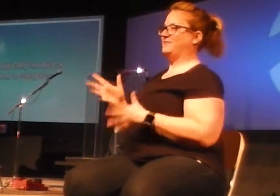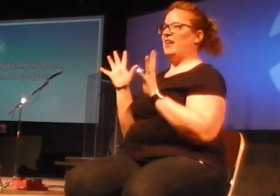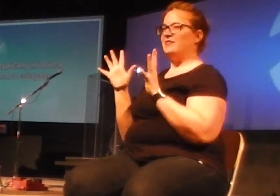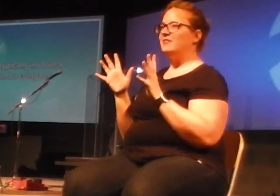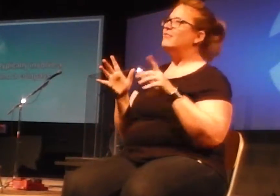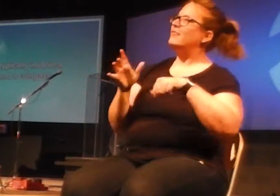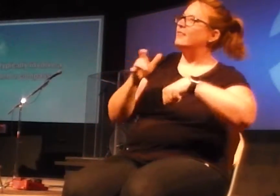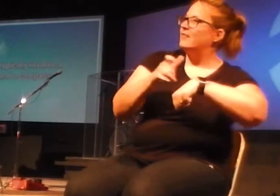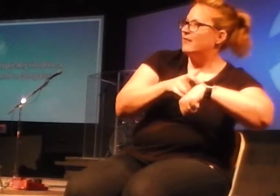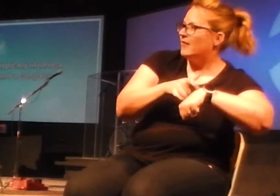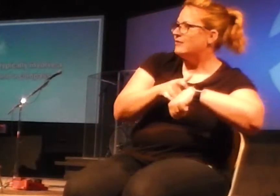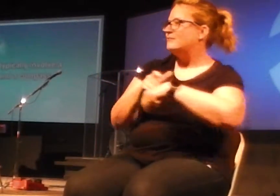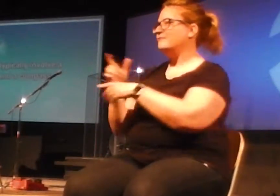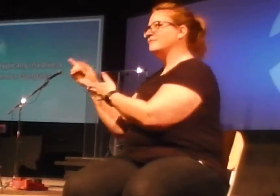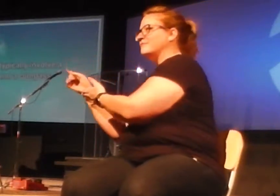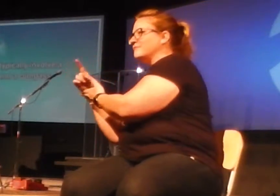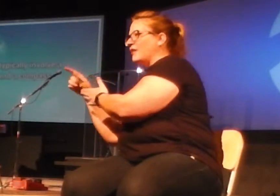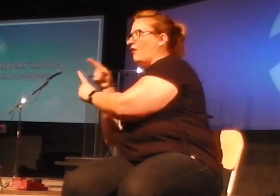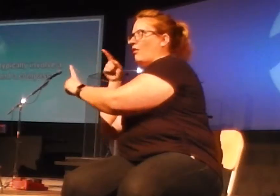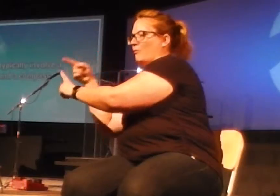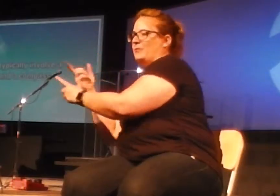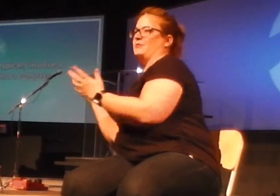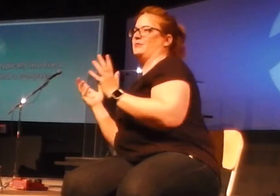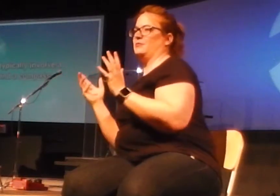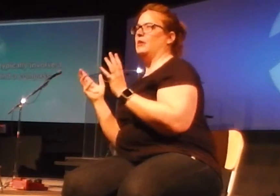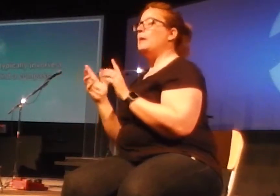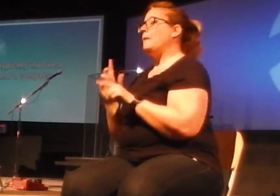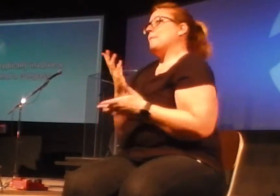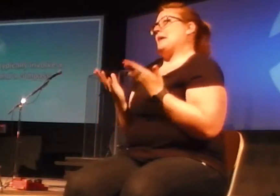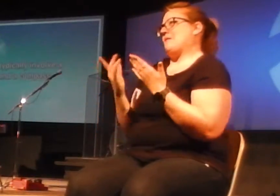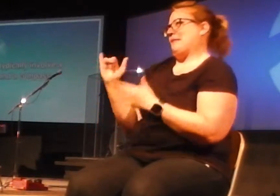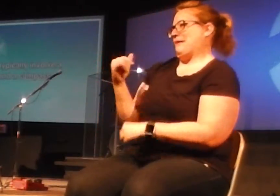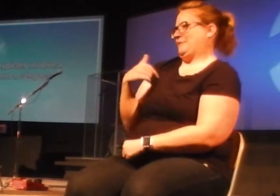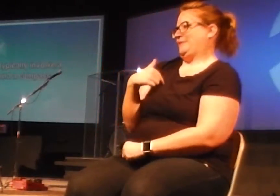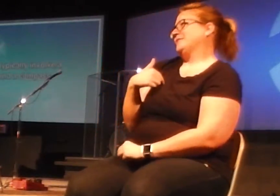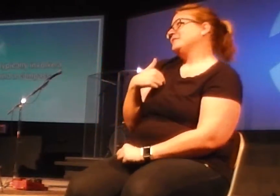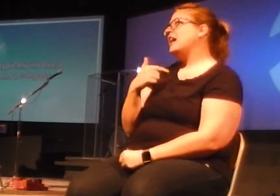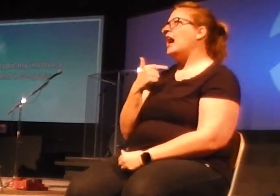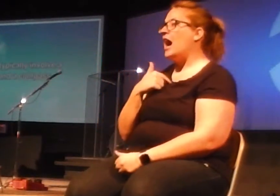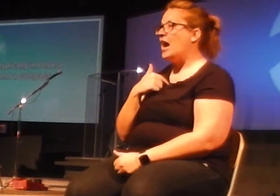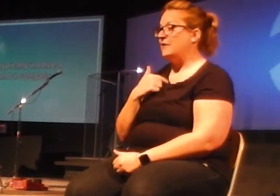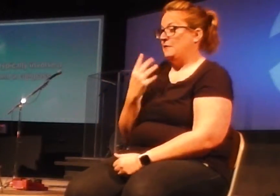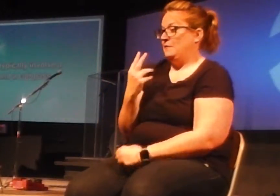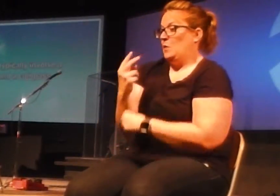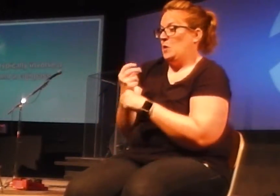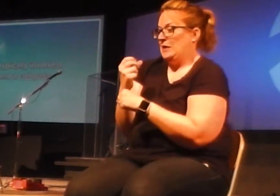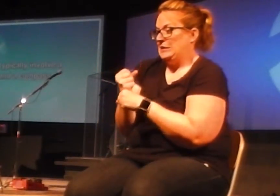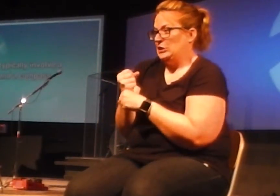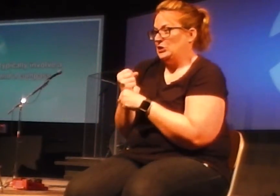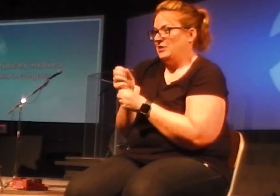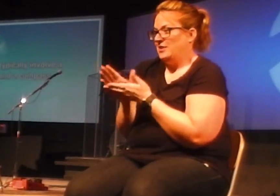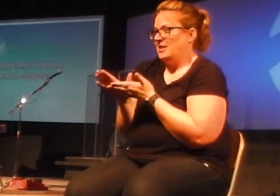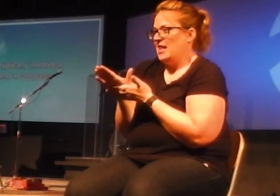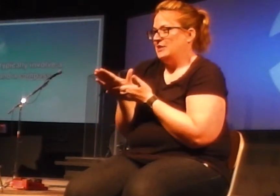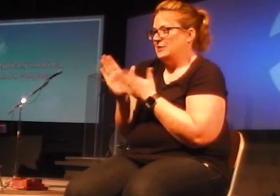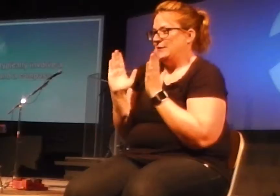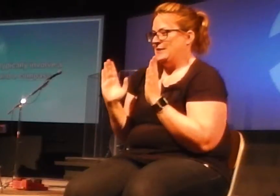and there's a compass. That's how we describe a dream. Unless you're like me, I managed to squeeze four years of college into four and a half